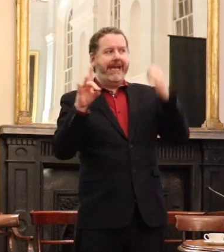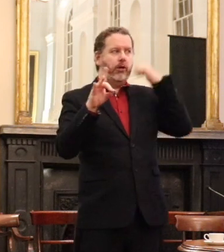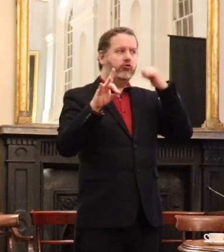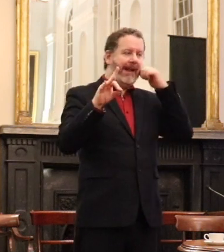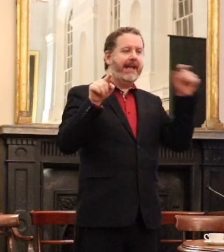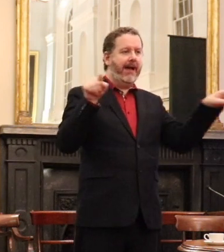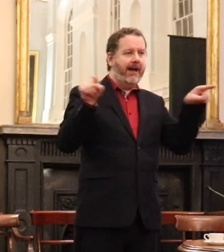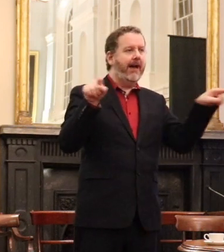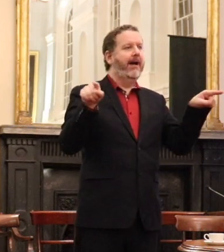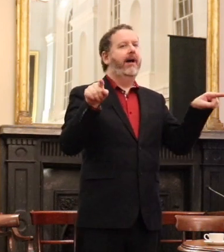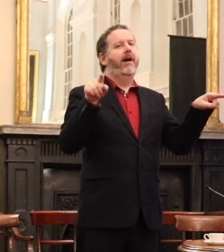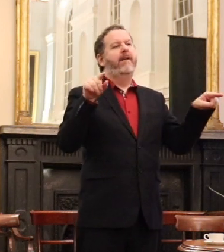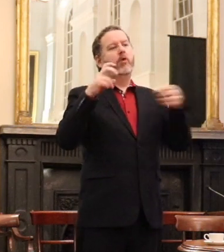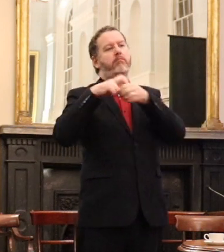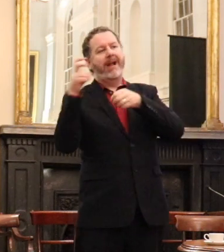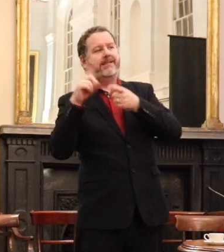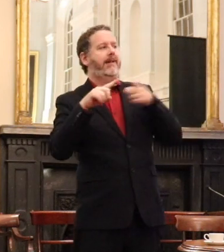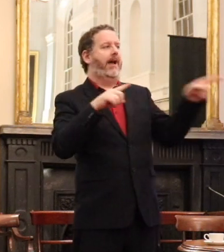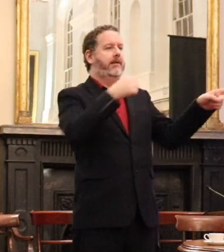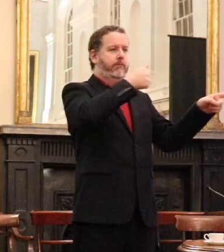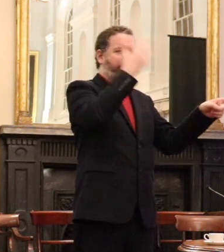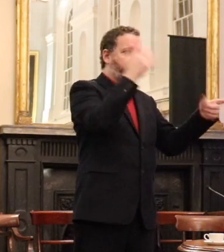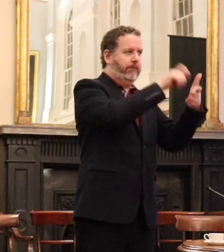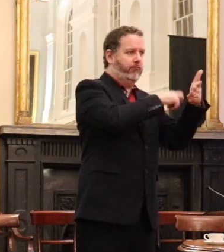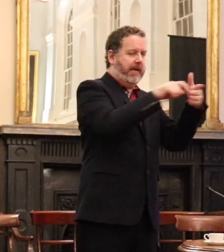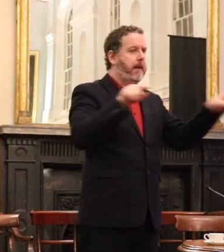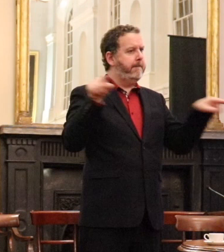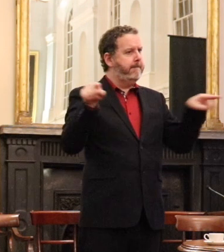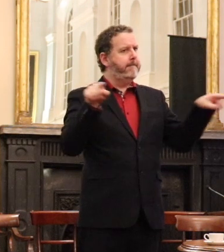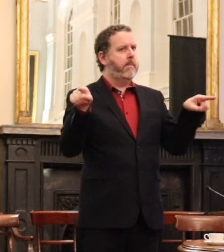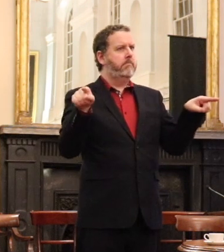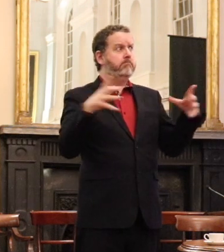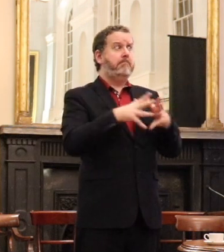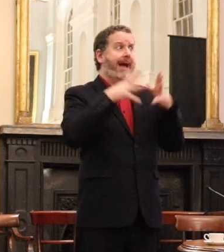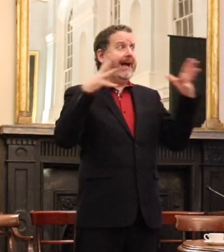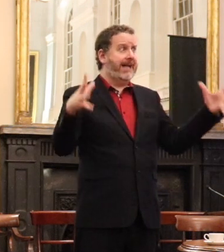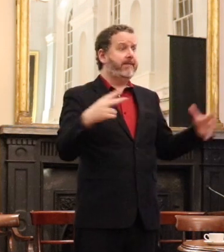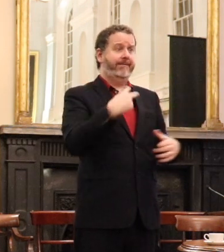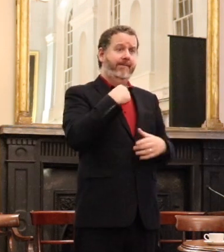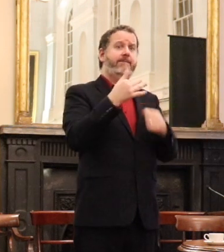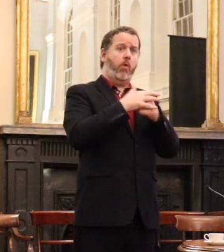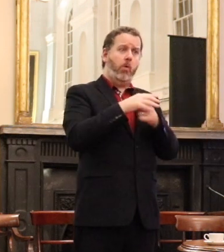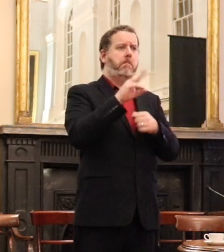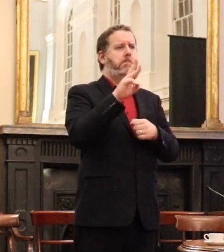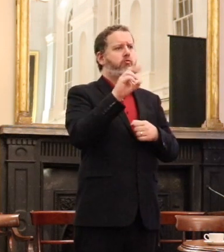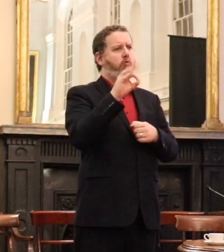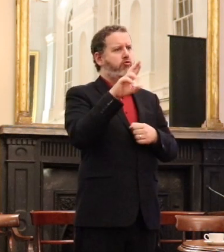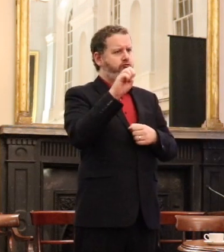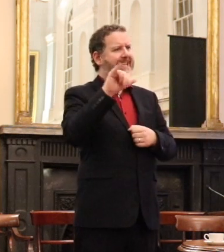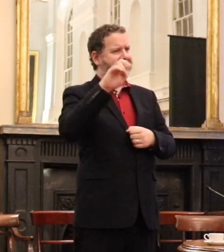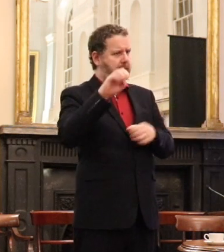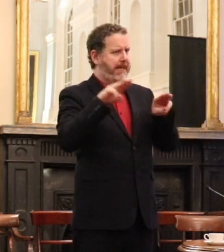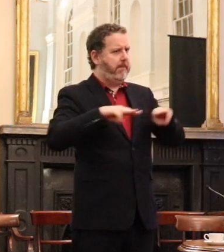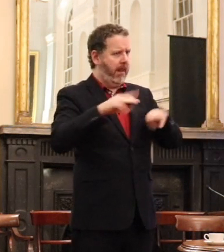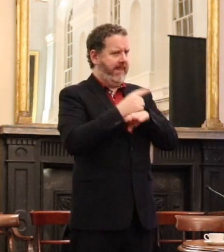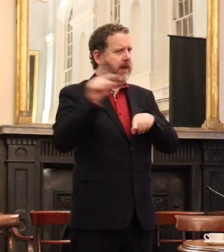with the Indigenous People's referendum were huge disappointments to progress in those countries. And they were